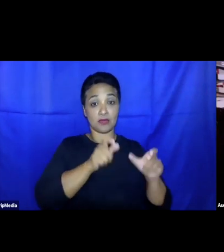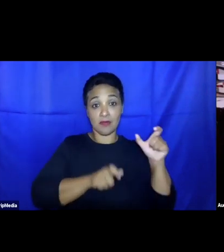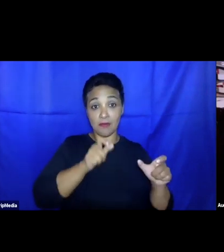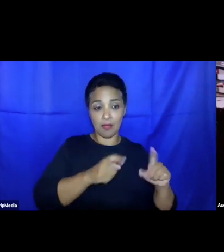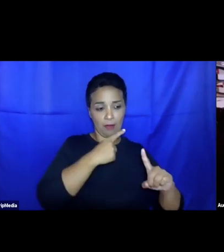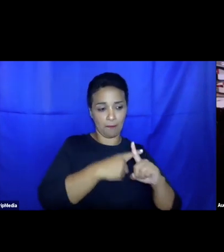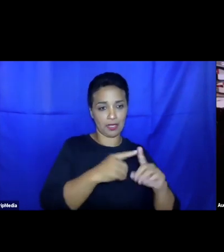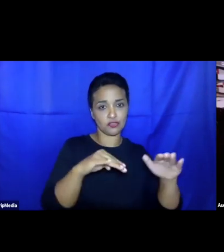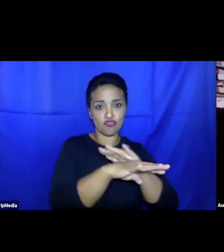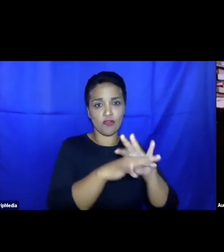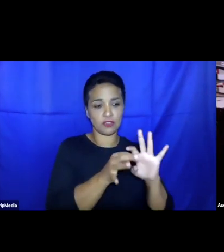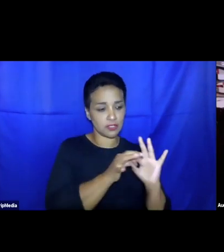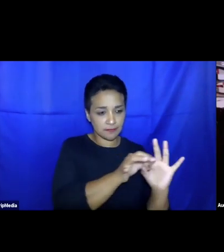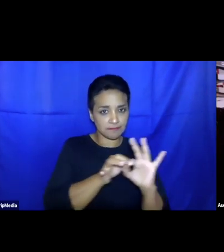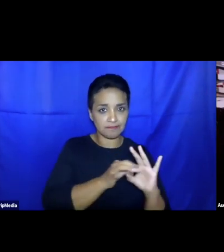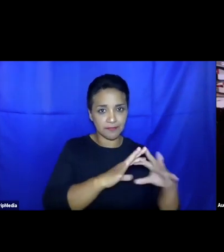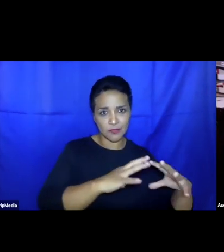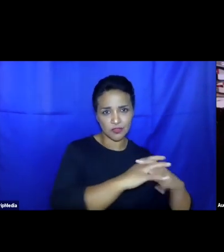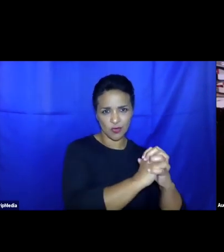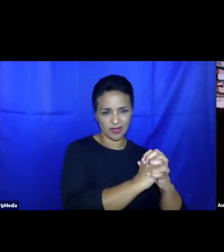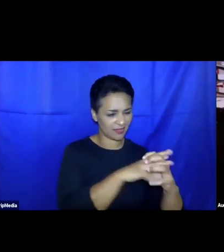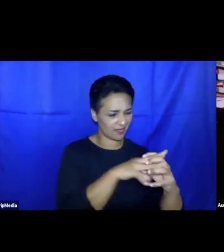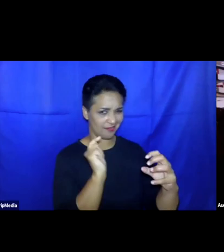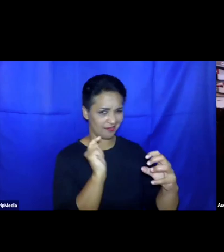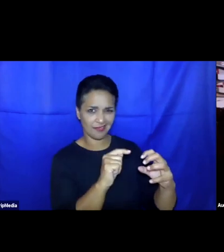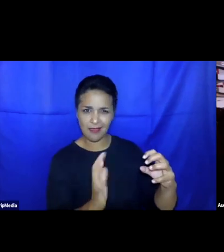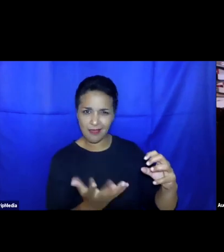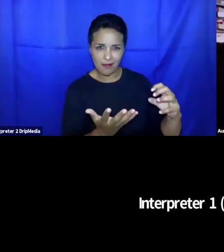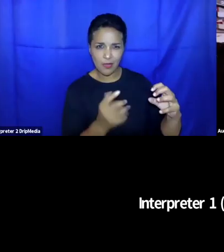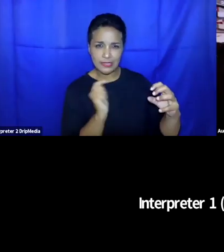worth exploring what the meaning of that solidarity is and what political valence it has. Thank you very much.